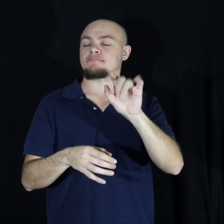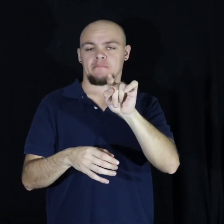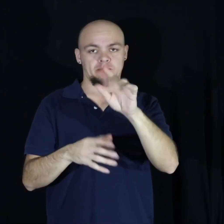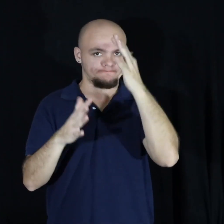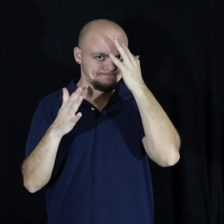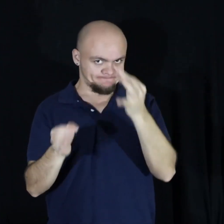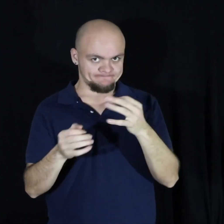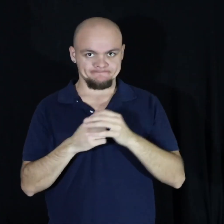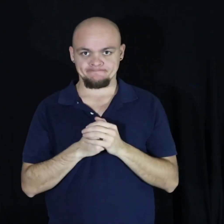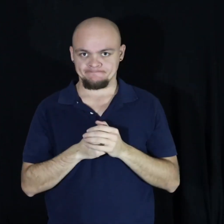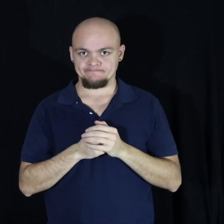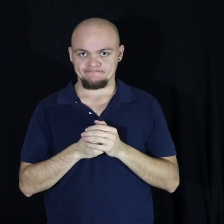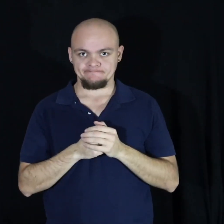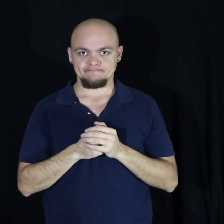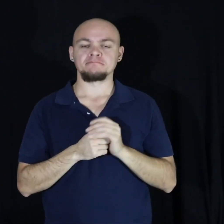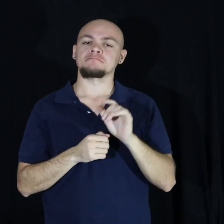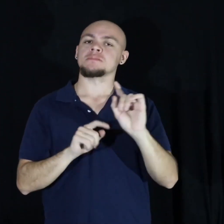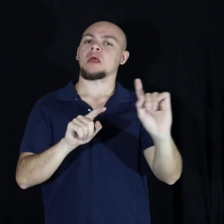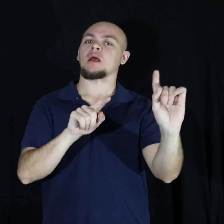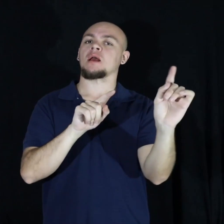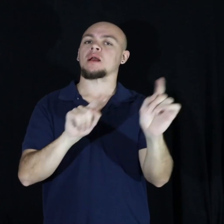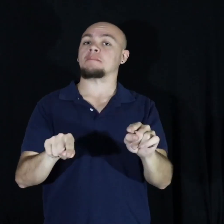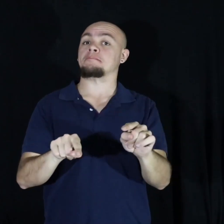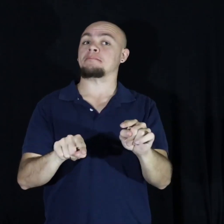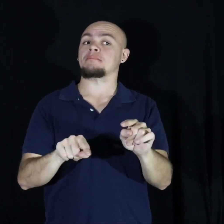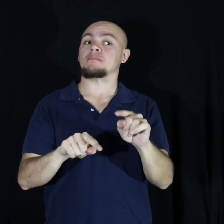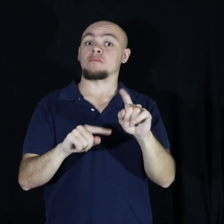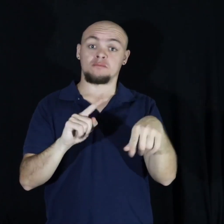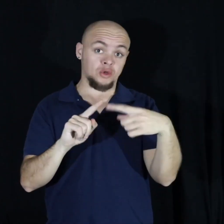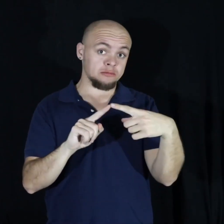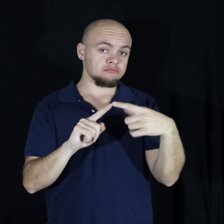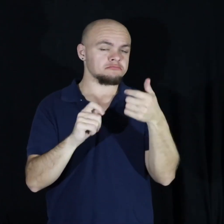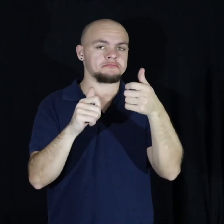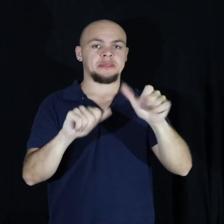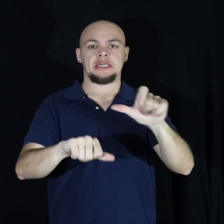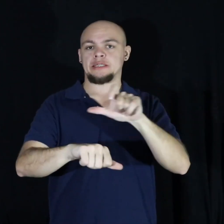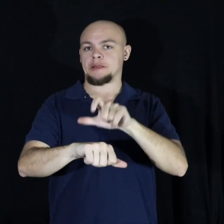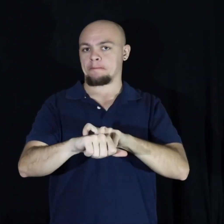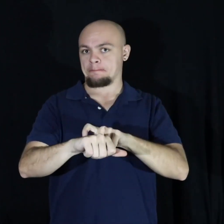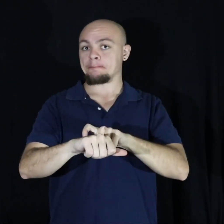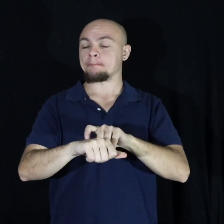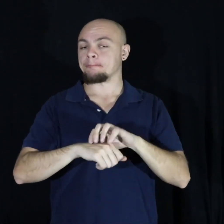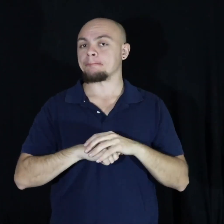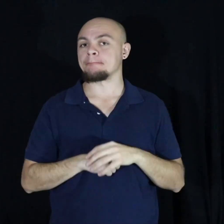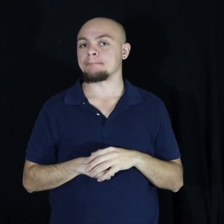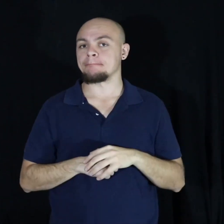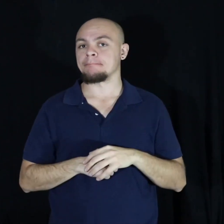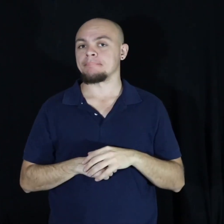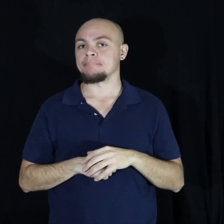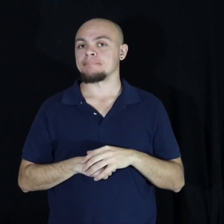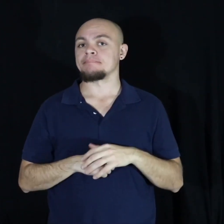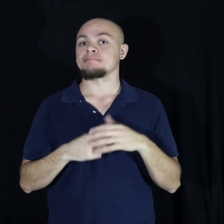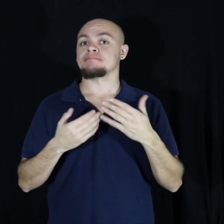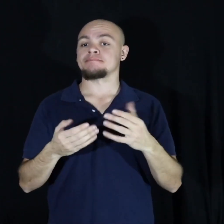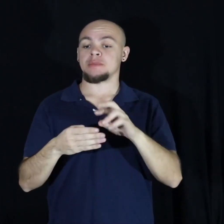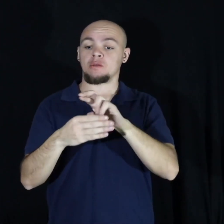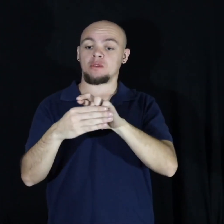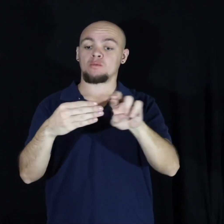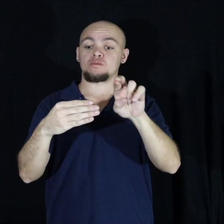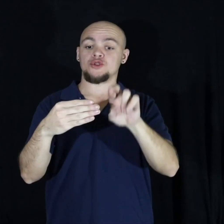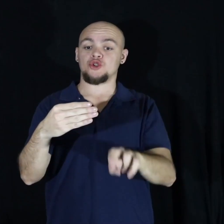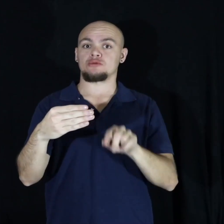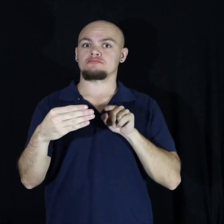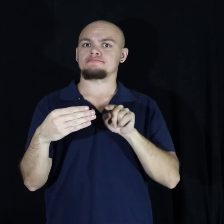you are allowed to come at any time the outcome to all